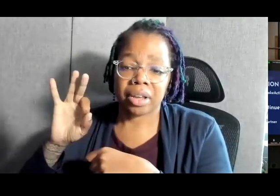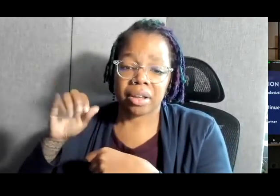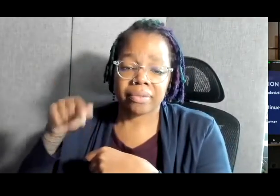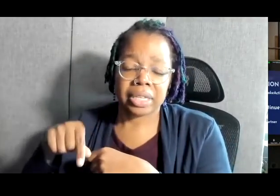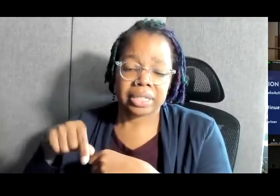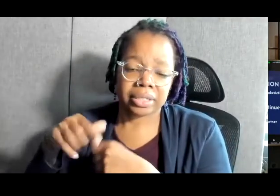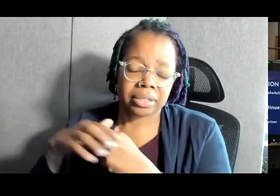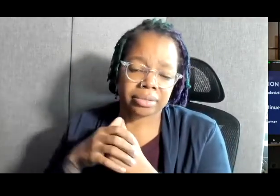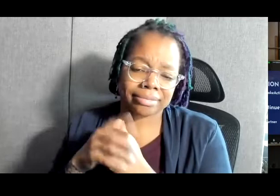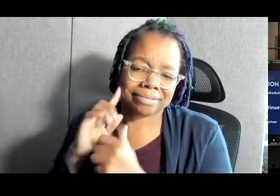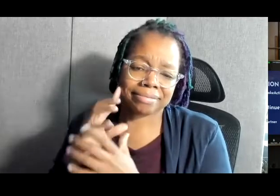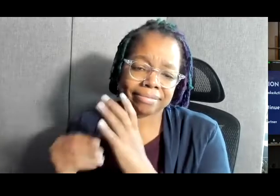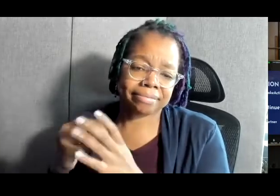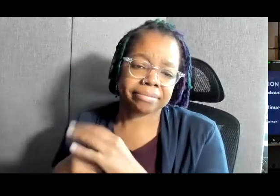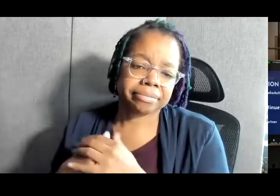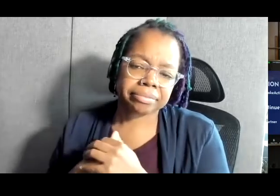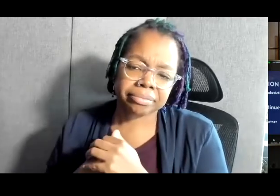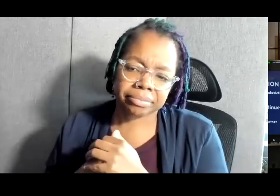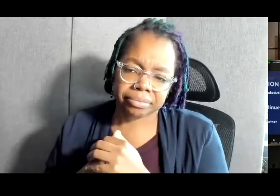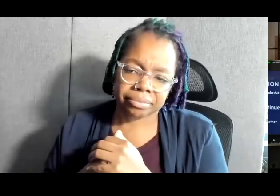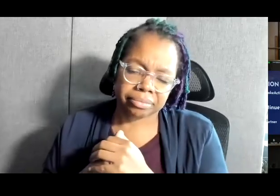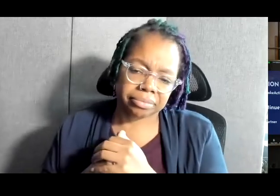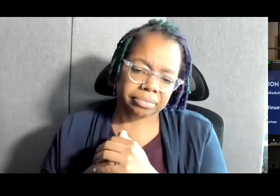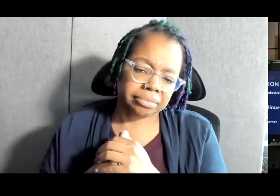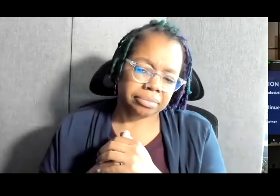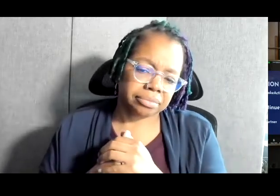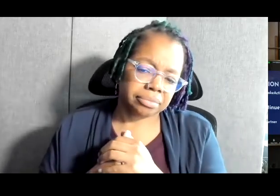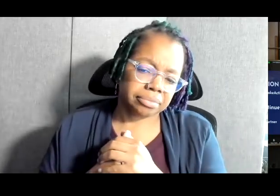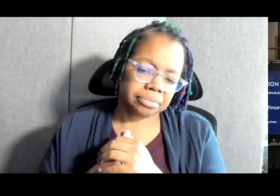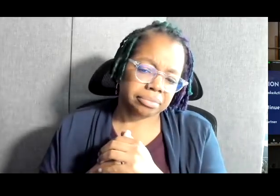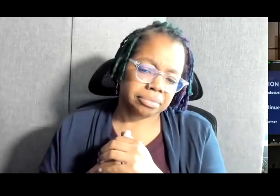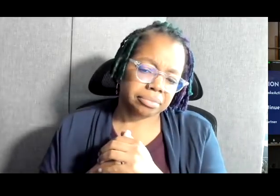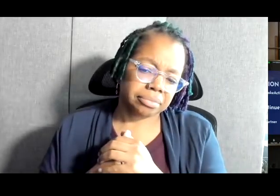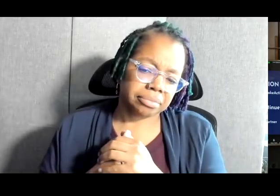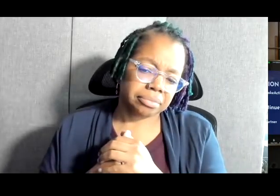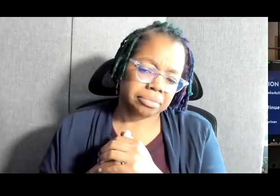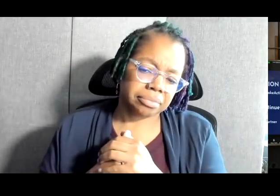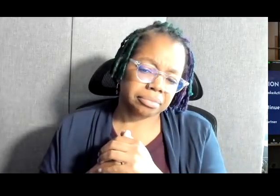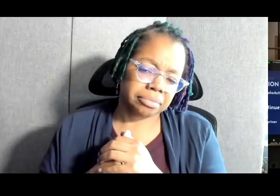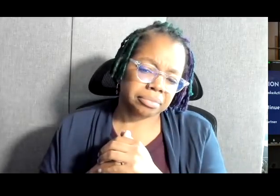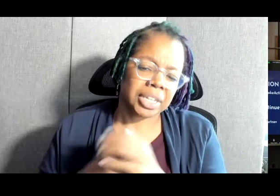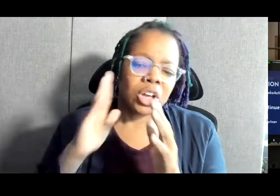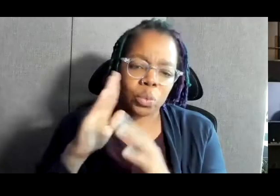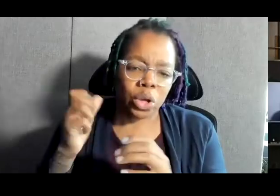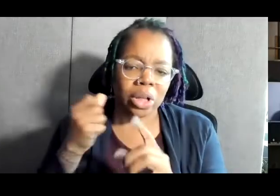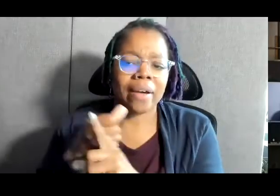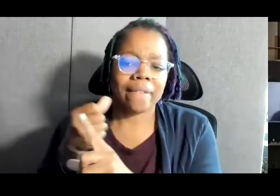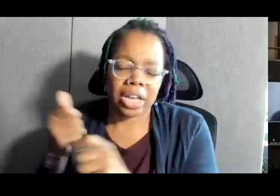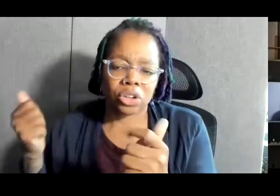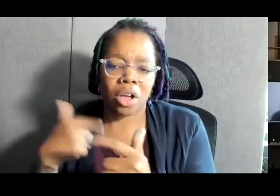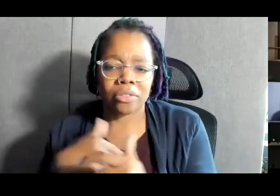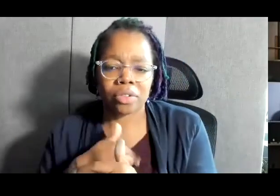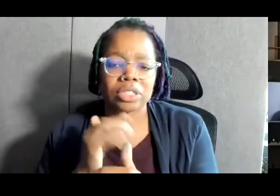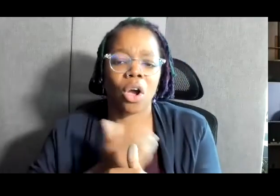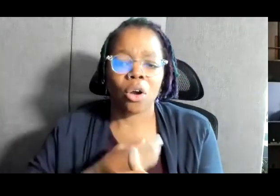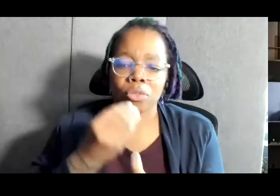climate change will affect every single one of us. will affect our food, our water, and